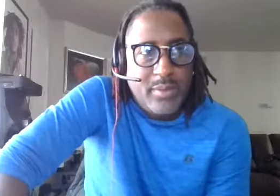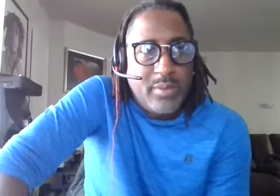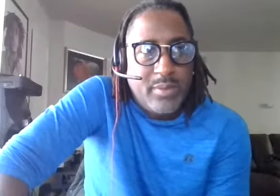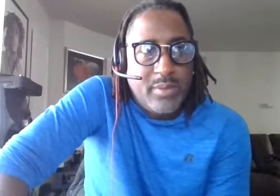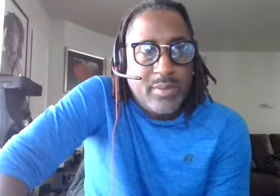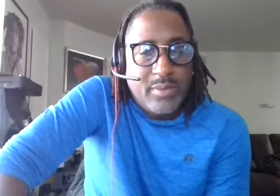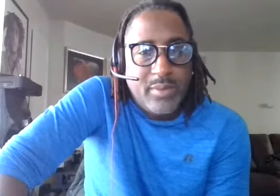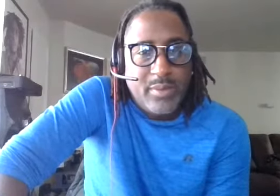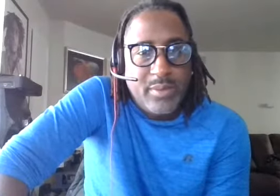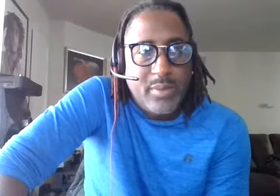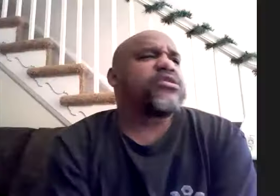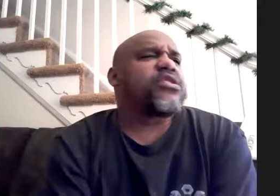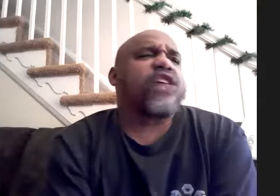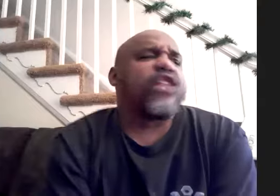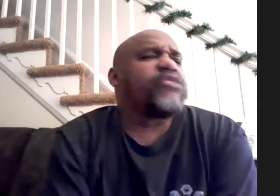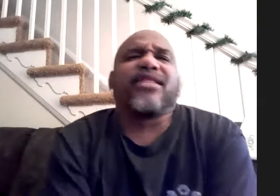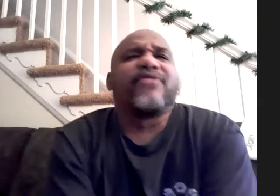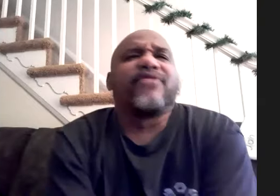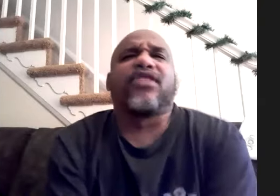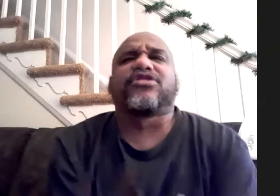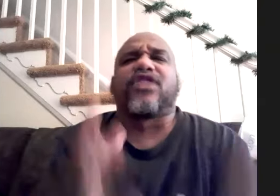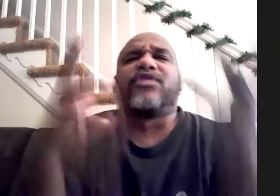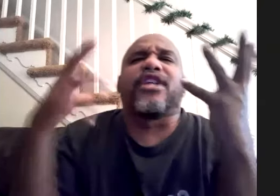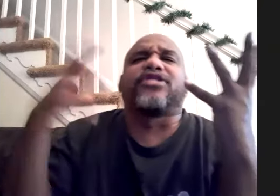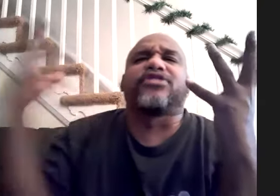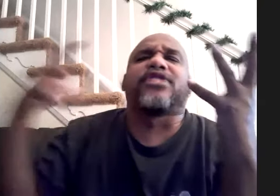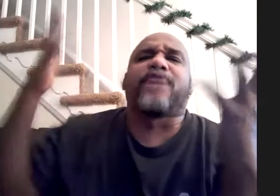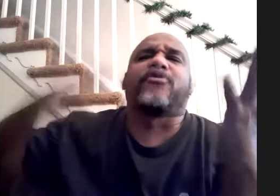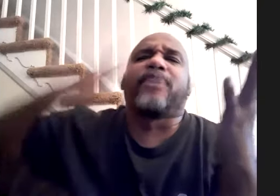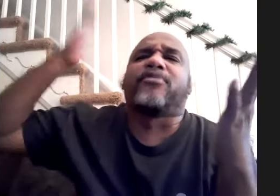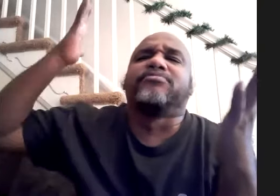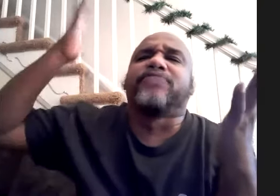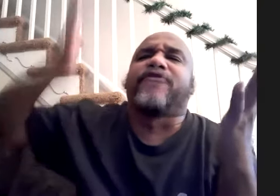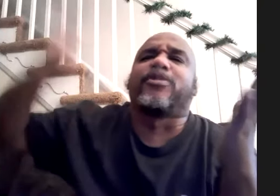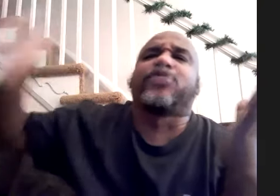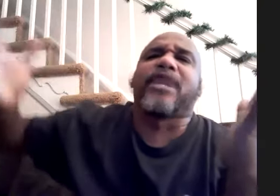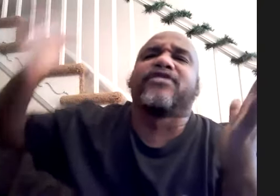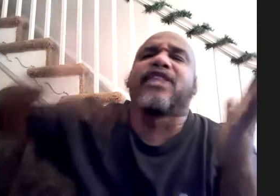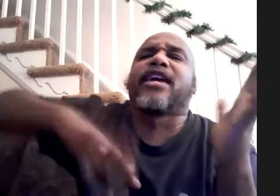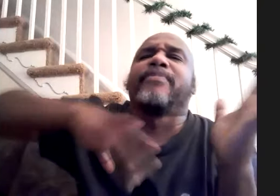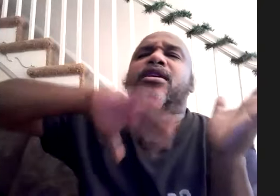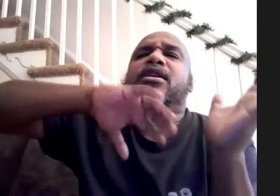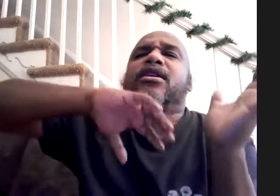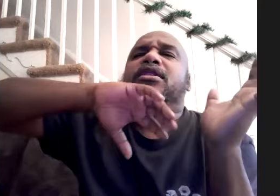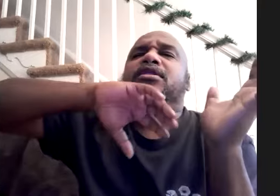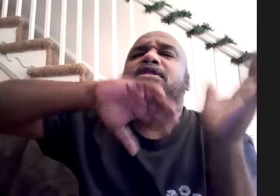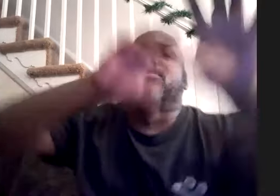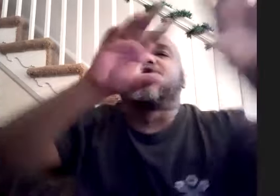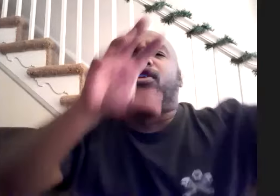yeah i mean color man living color is just always an interesting thing for me from different perspectives like there was the whole